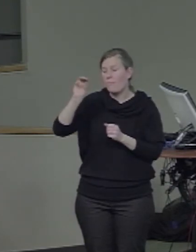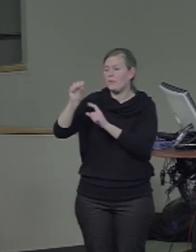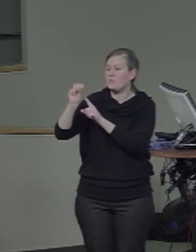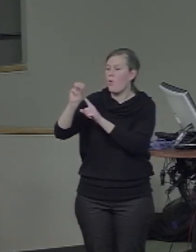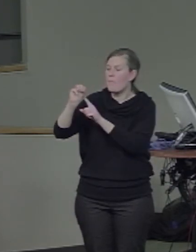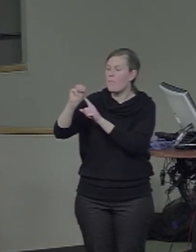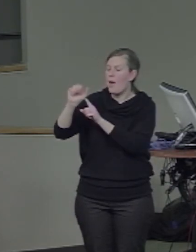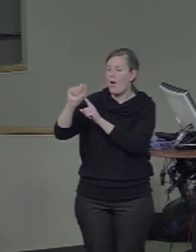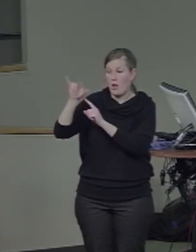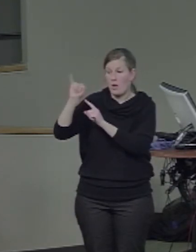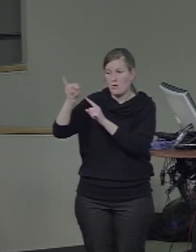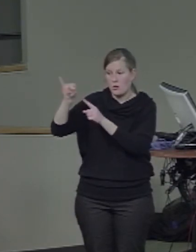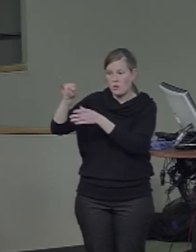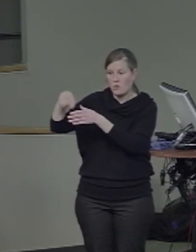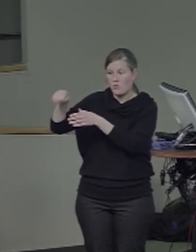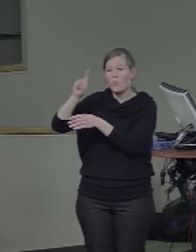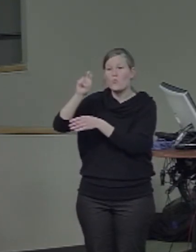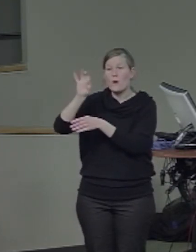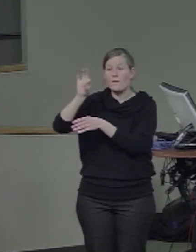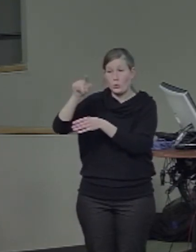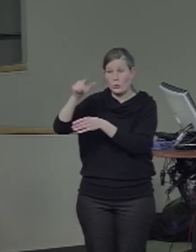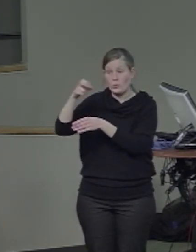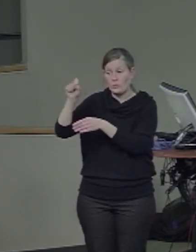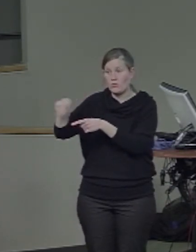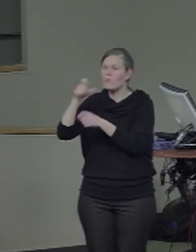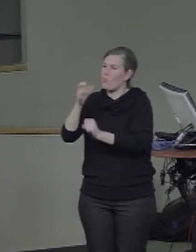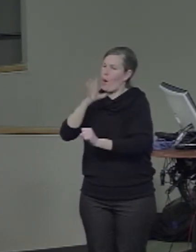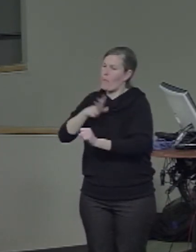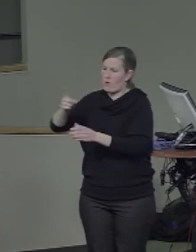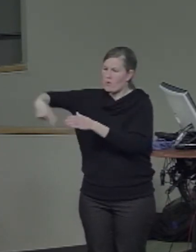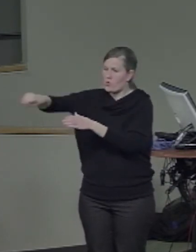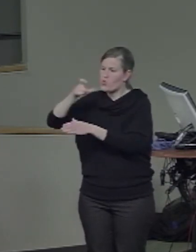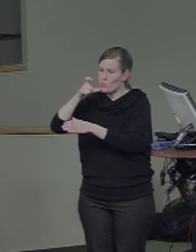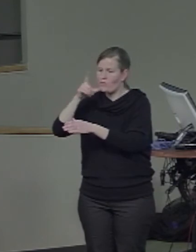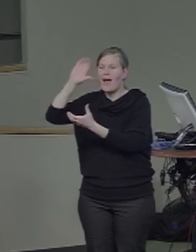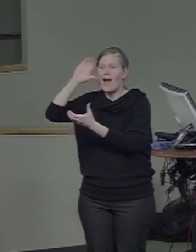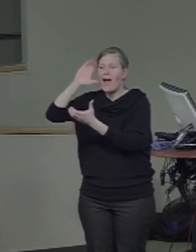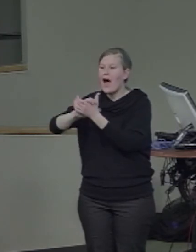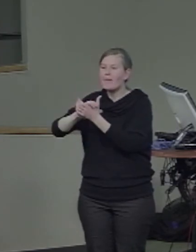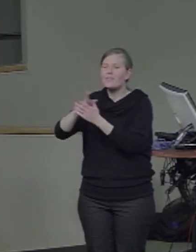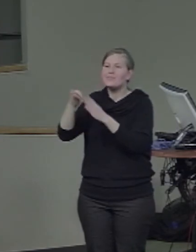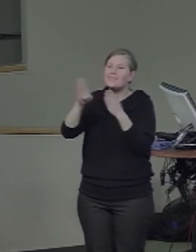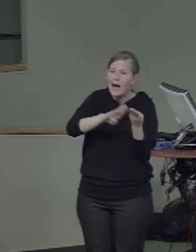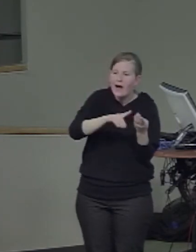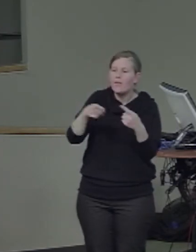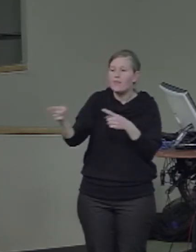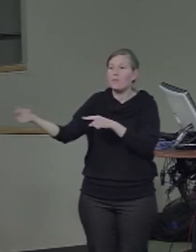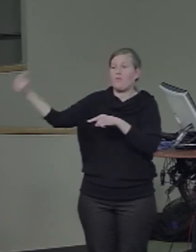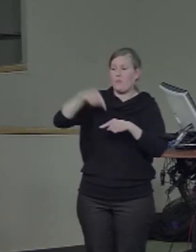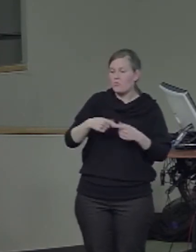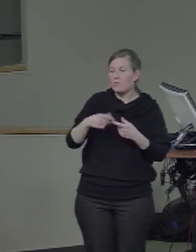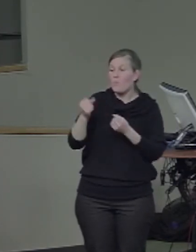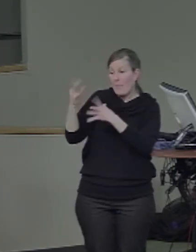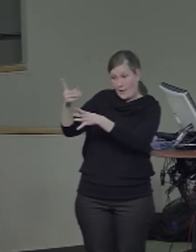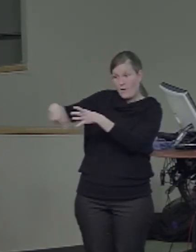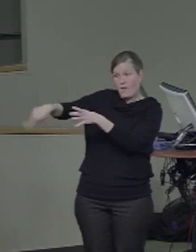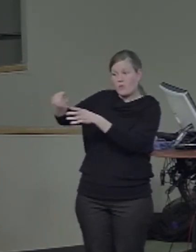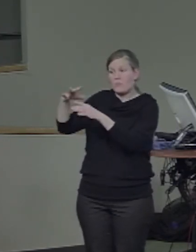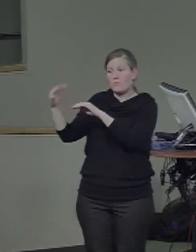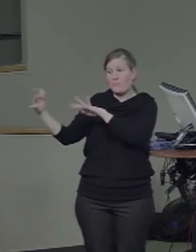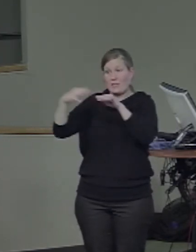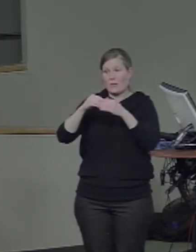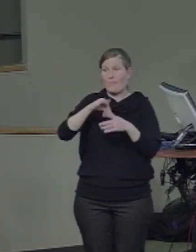have died in fighting, women and children, and many of whom have never learned a written language nor ever been in a culture